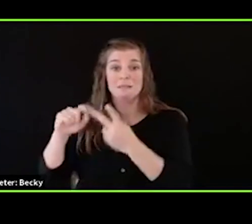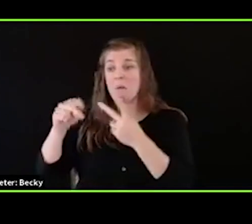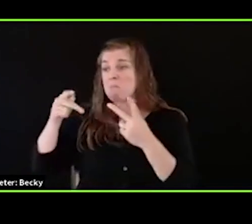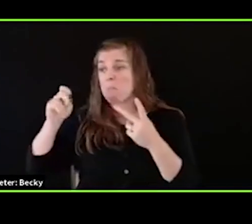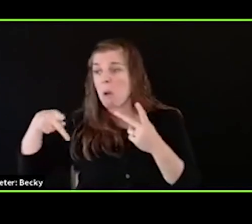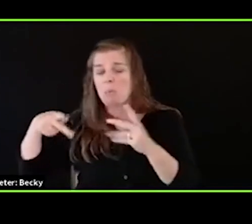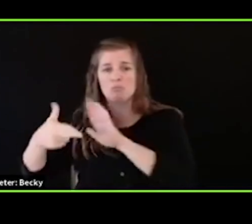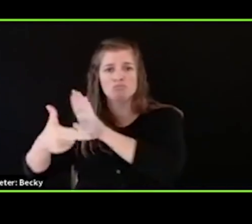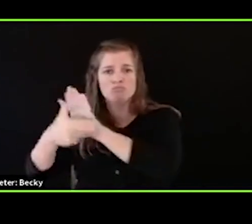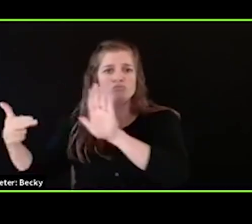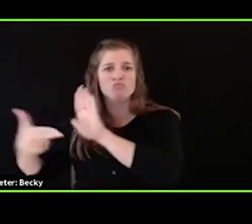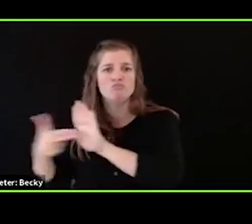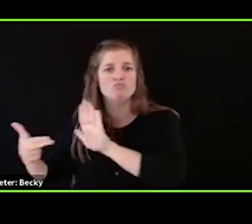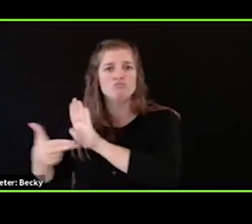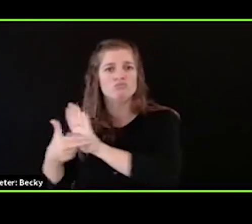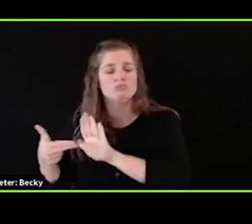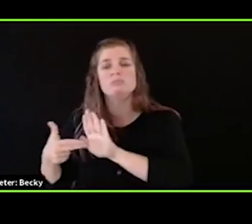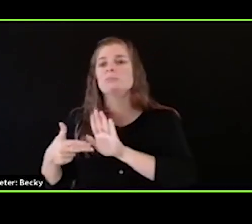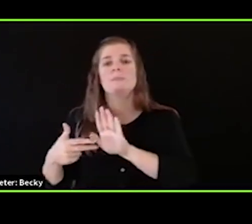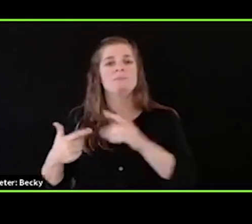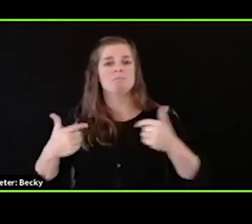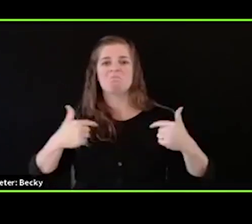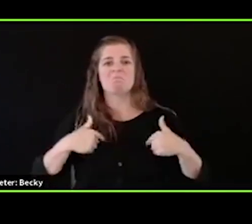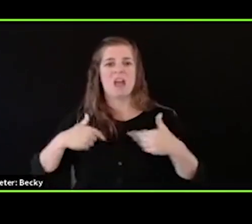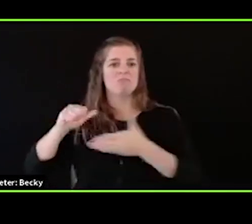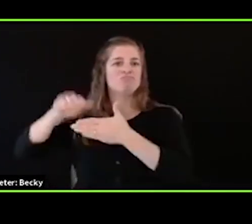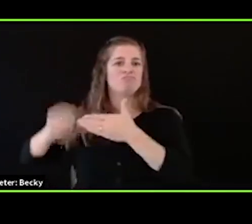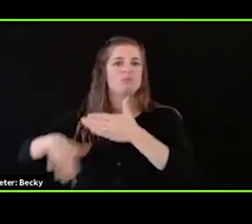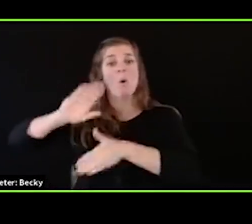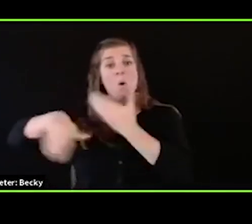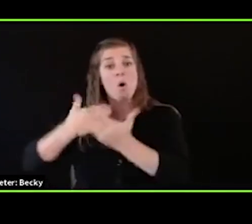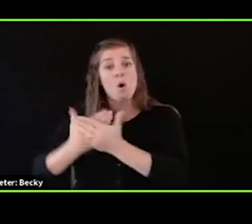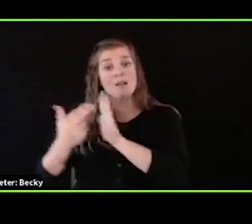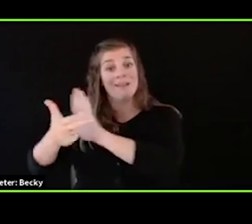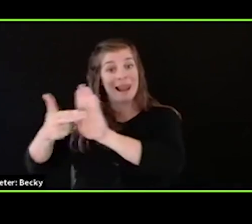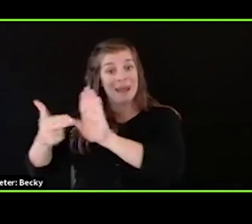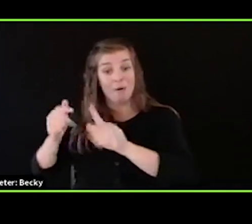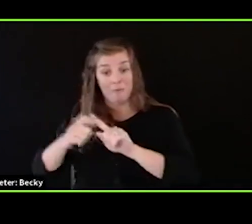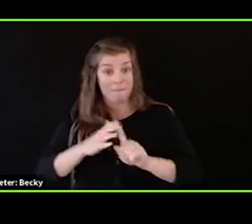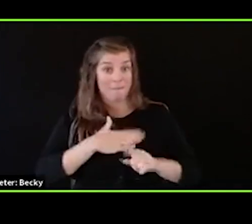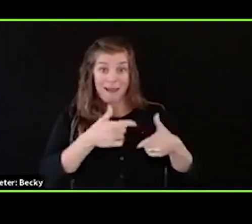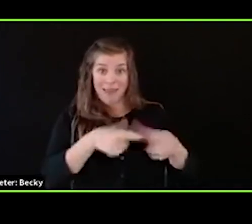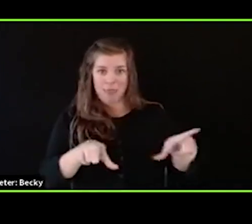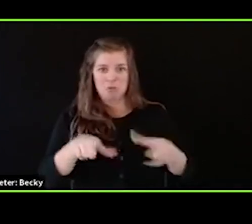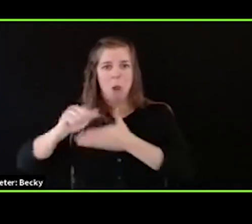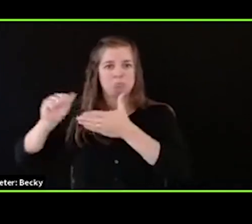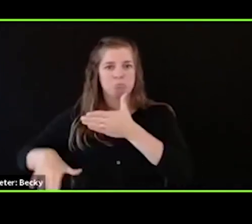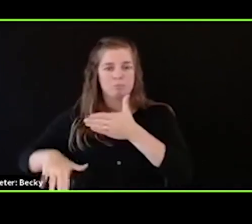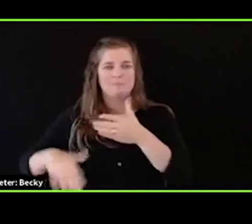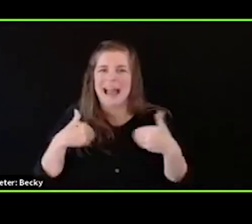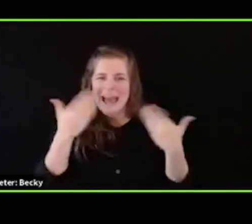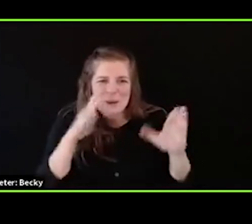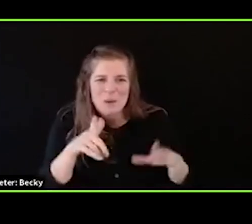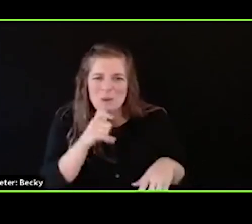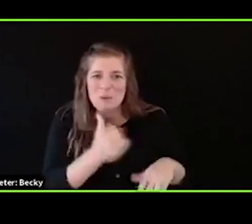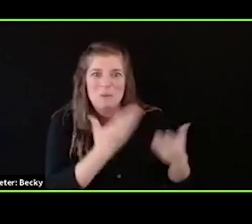And so over the years, I have come to remove all of these labels from my language. And I wish I knew who to give this credit to, but I recently